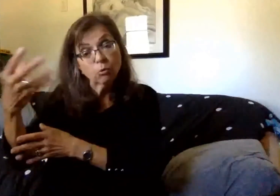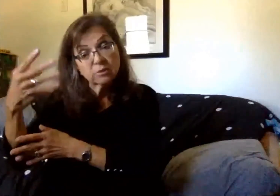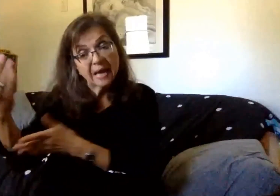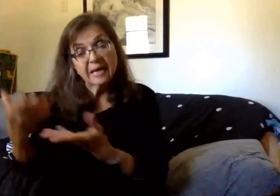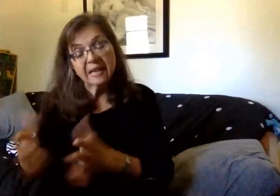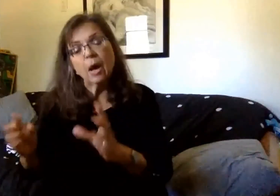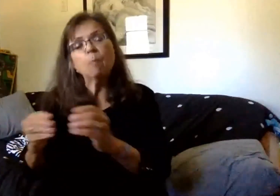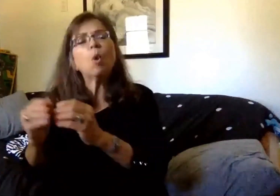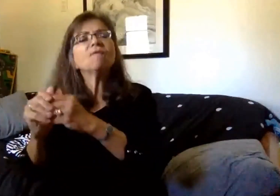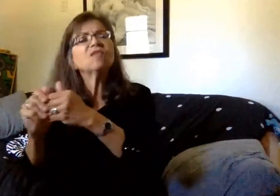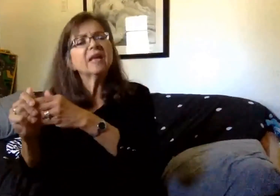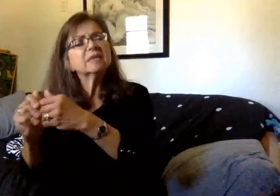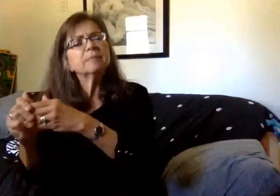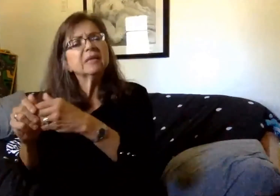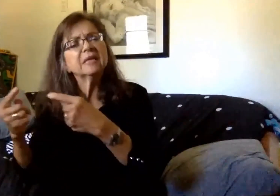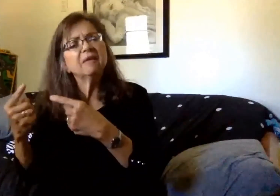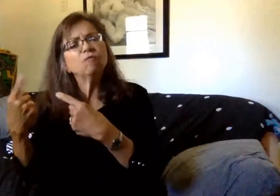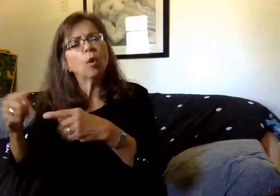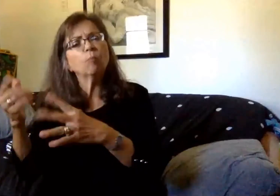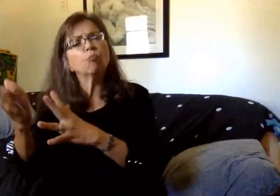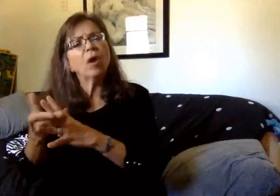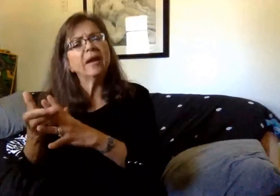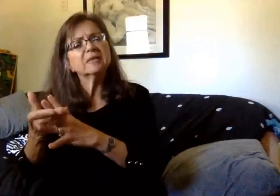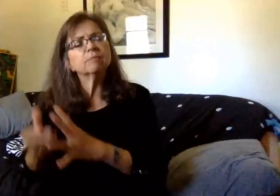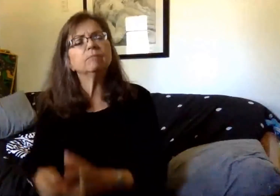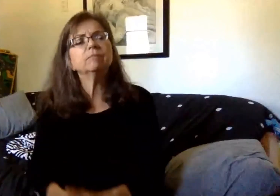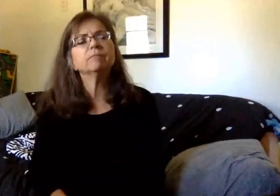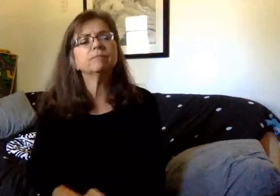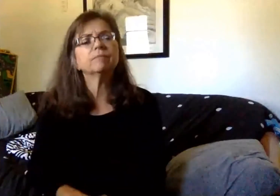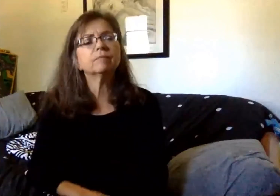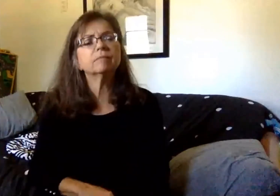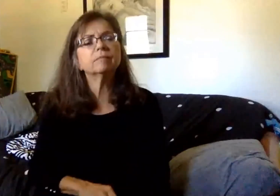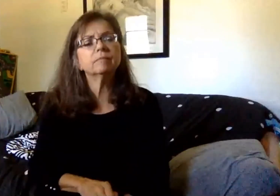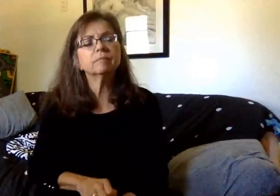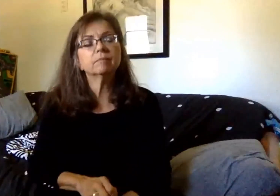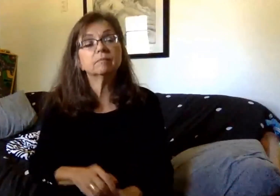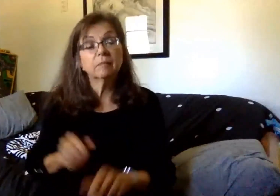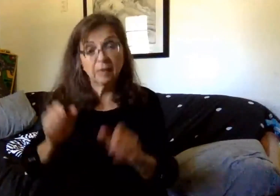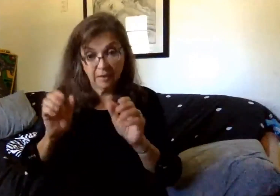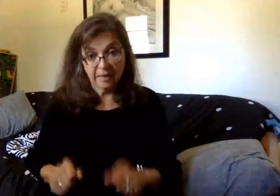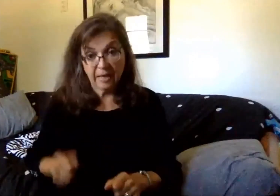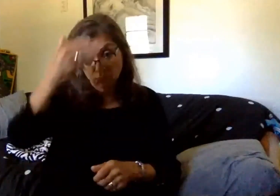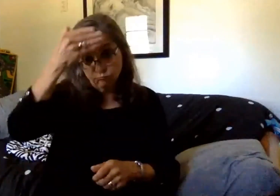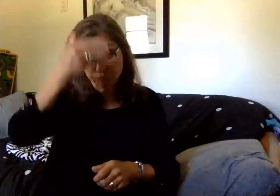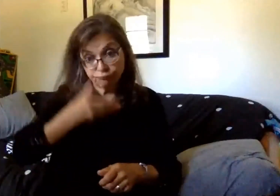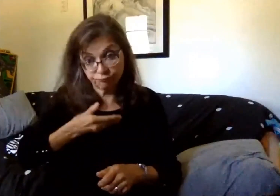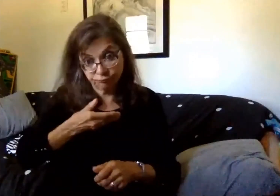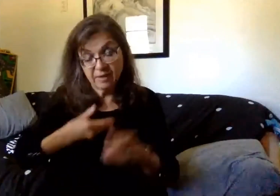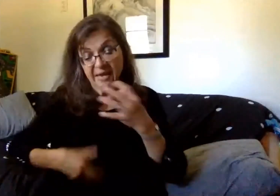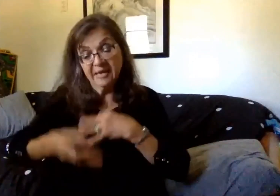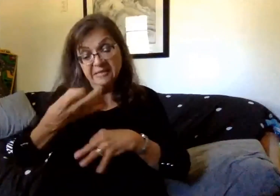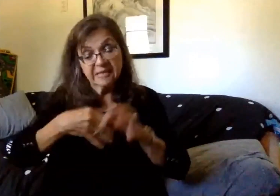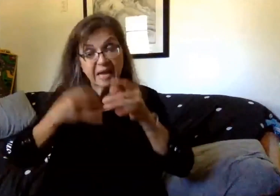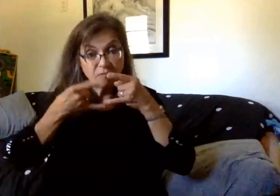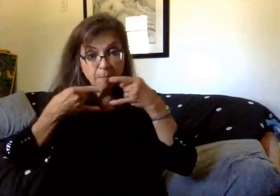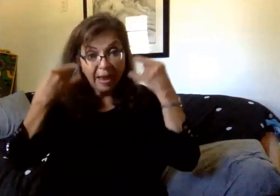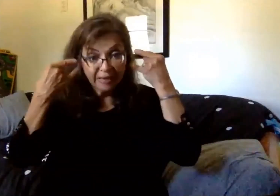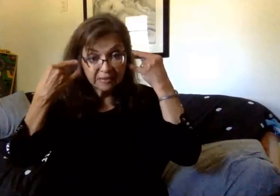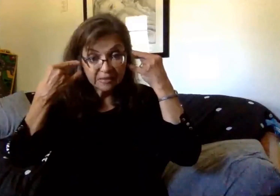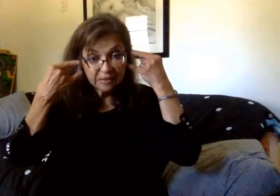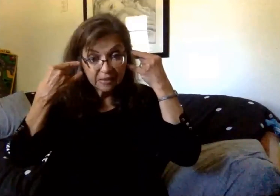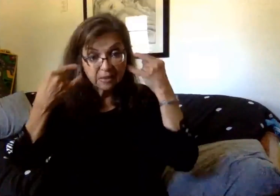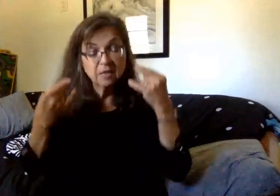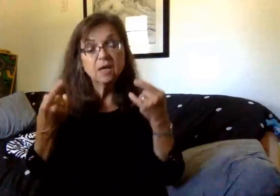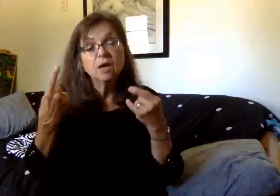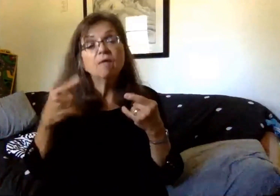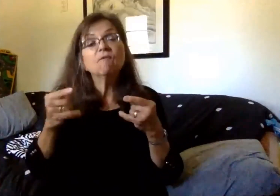flexibility in those mask breaks. Will face shields be permitted in place of face coverings in order to provide a break once